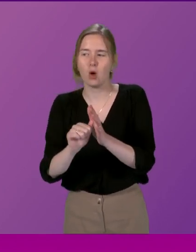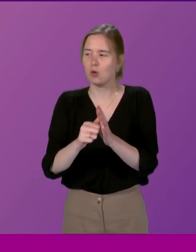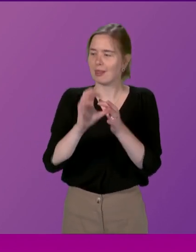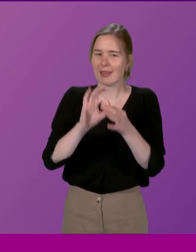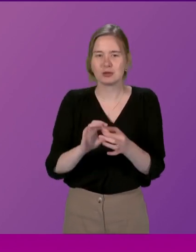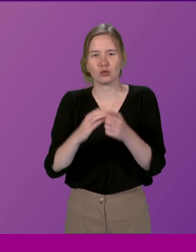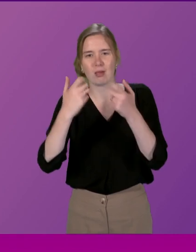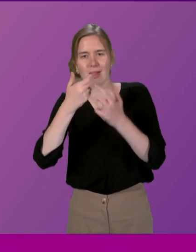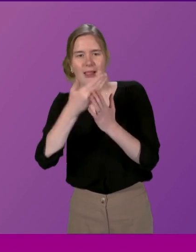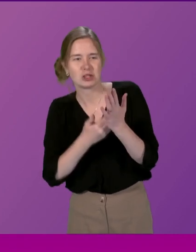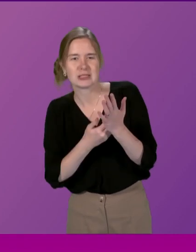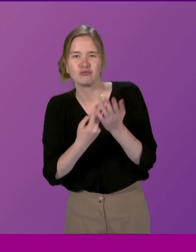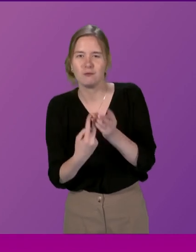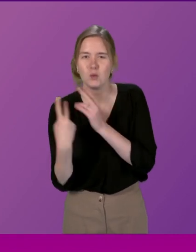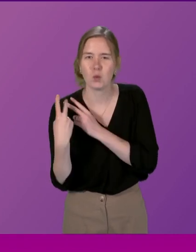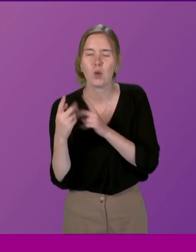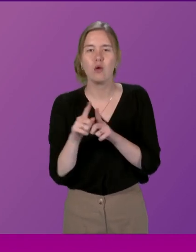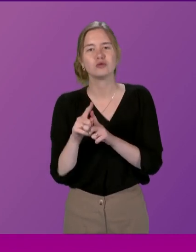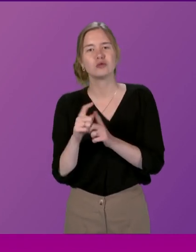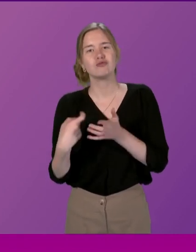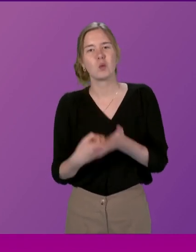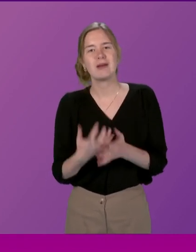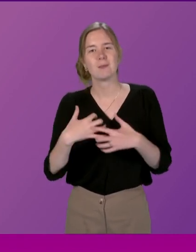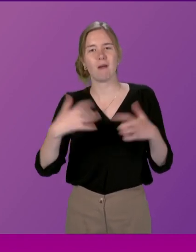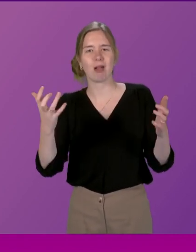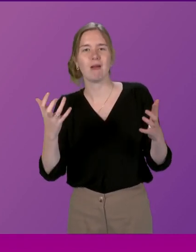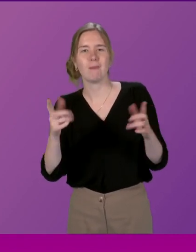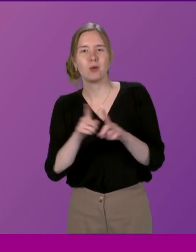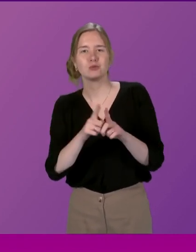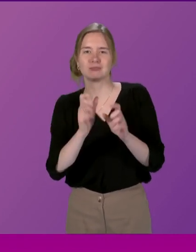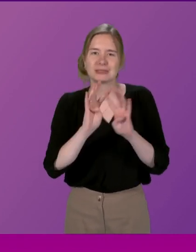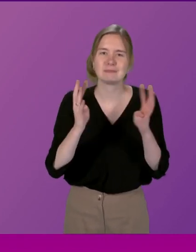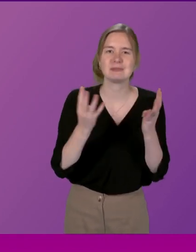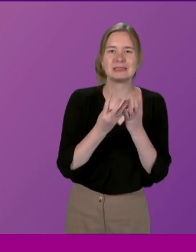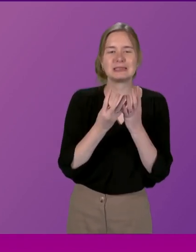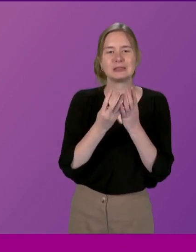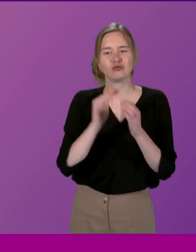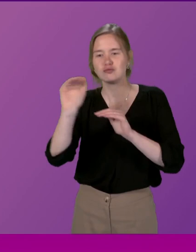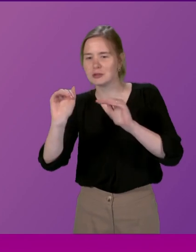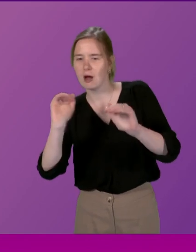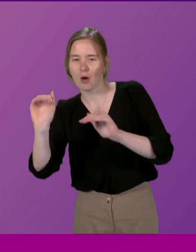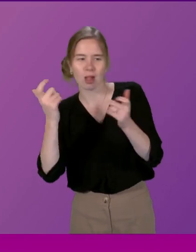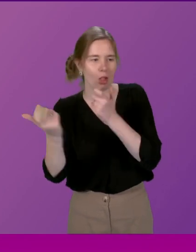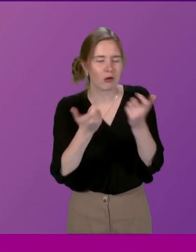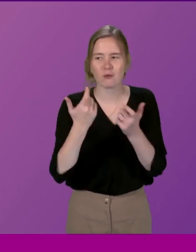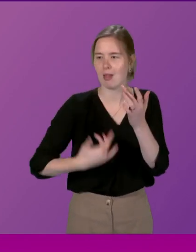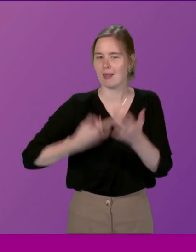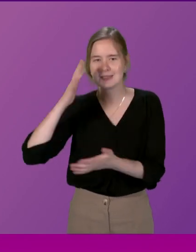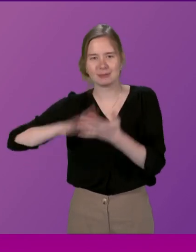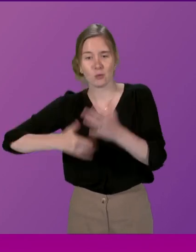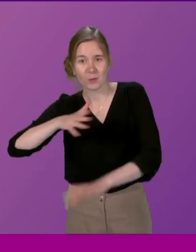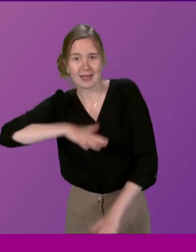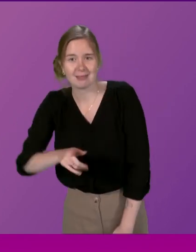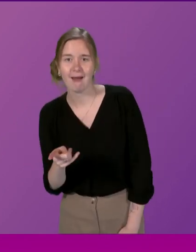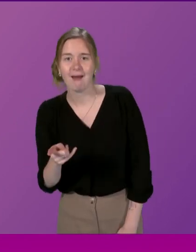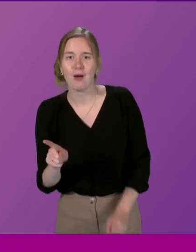review there is also a requirement for this Parliament and the committees and the chamber to reach out to seek lived experience when it's needed